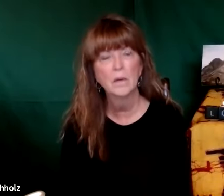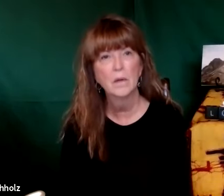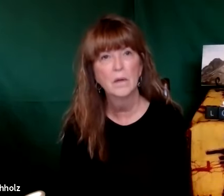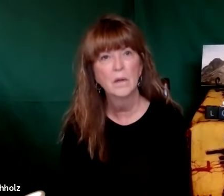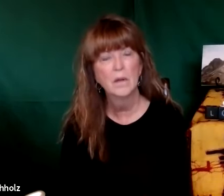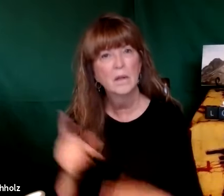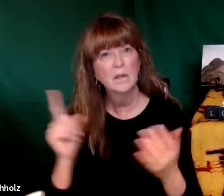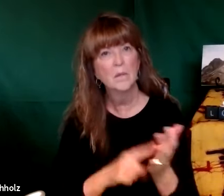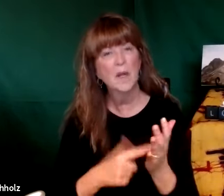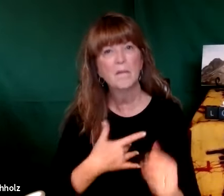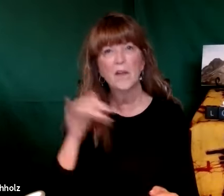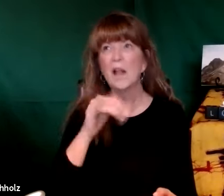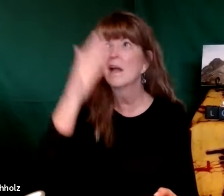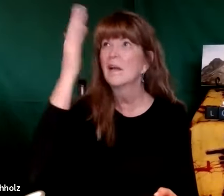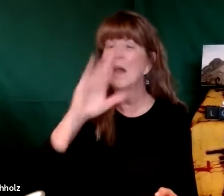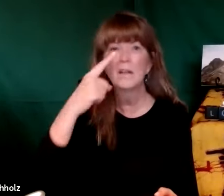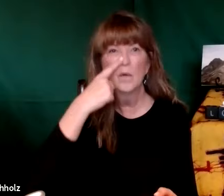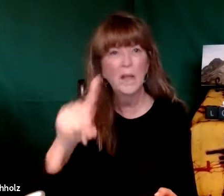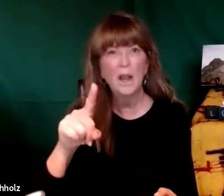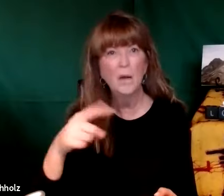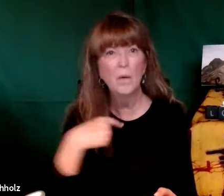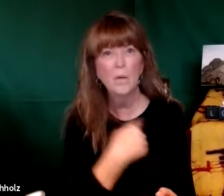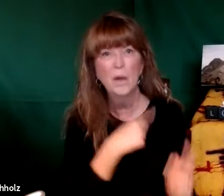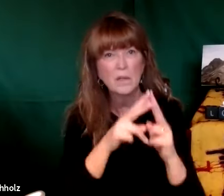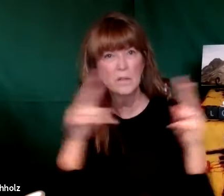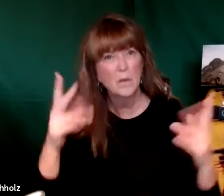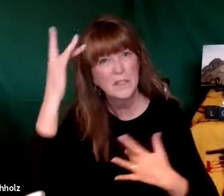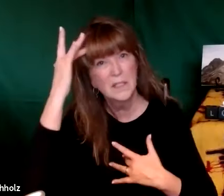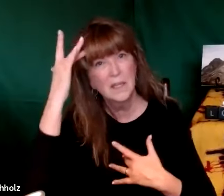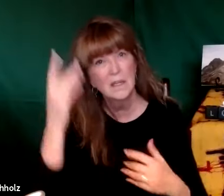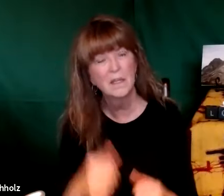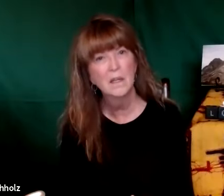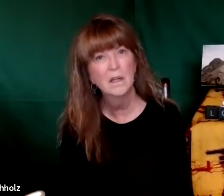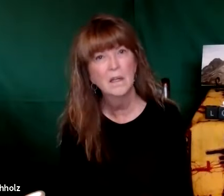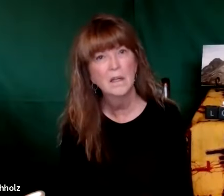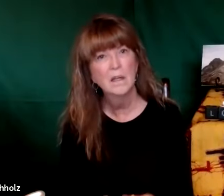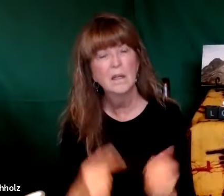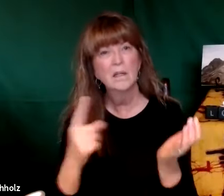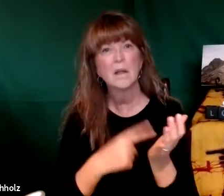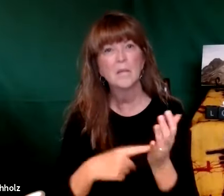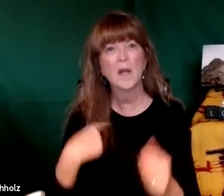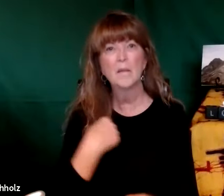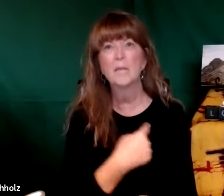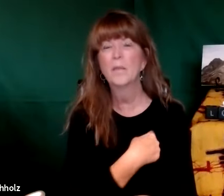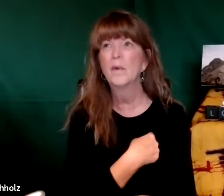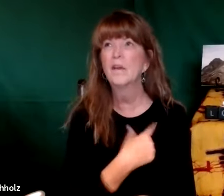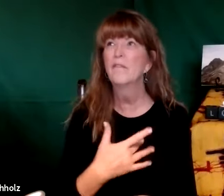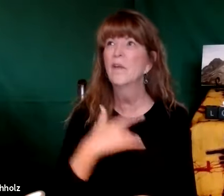I know I do sometimes I feel as if God doesn't care as if God doesn't care if we're experiencing